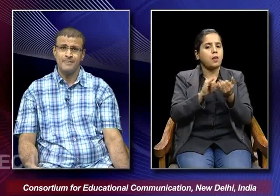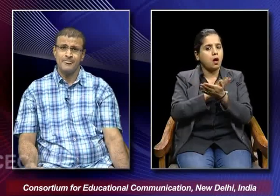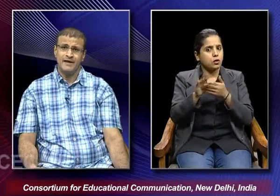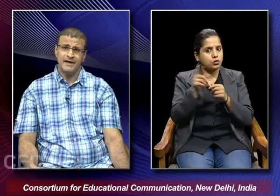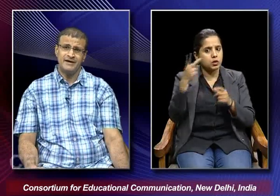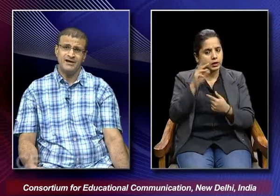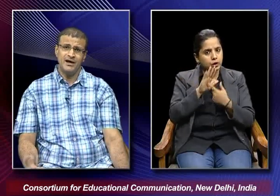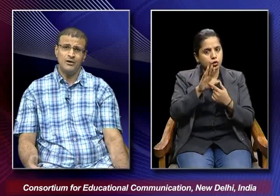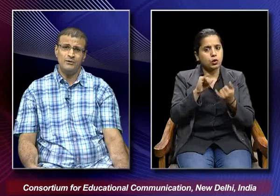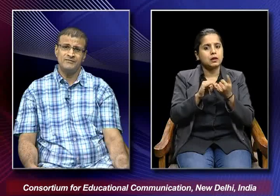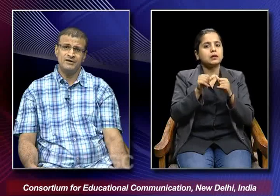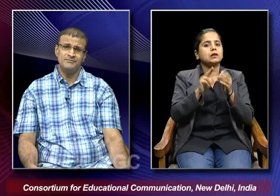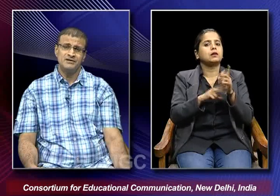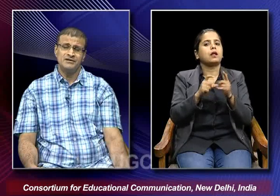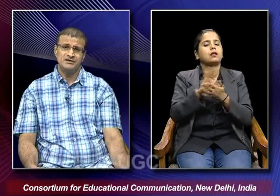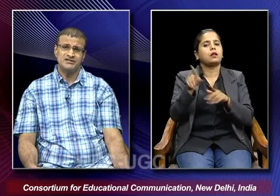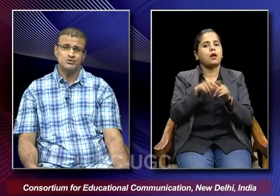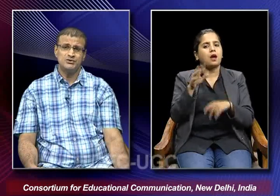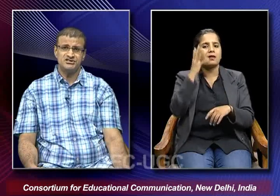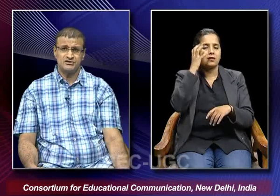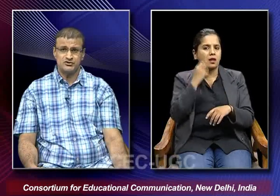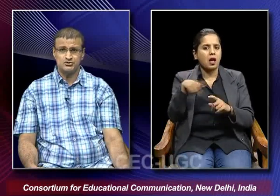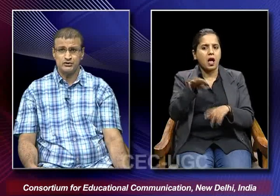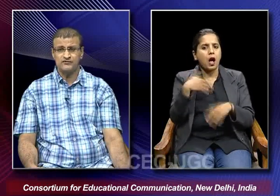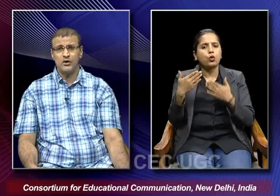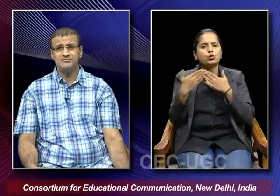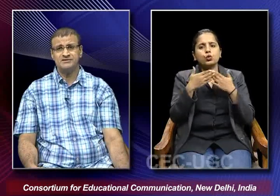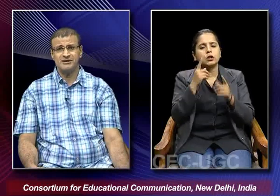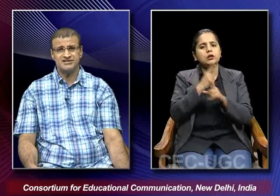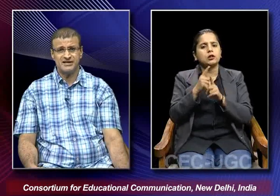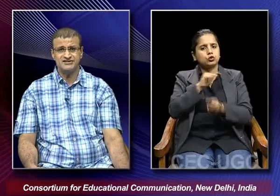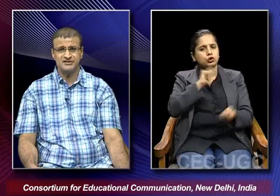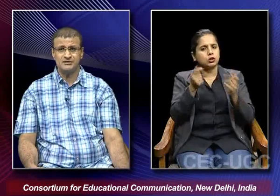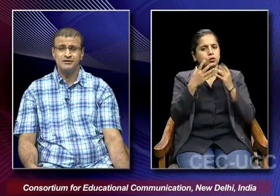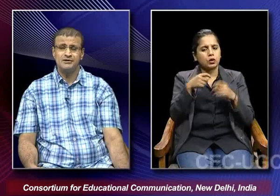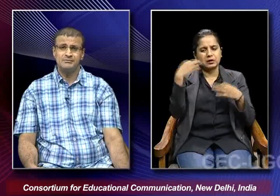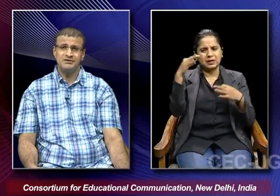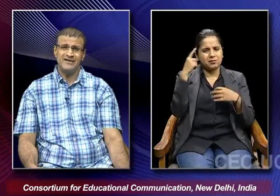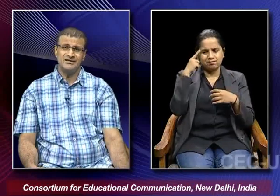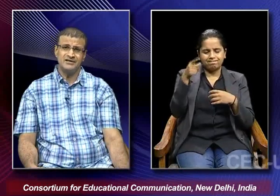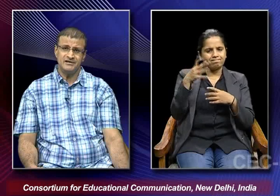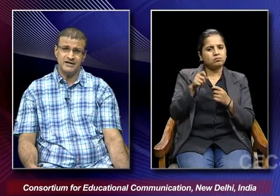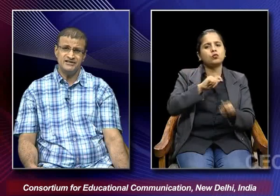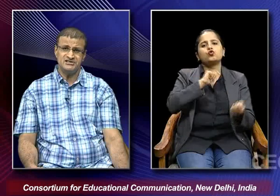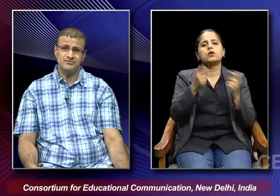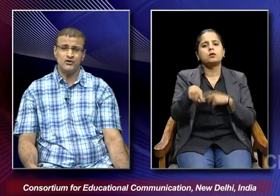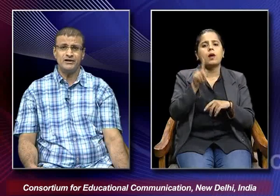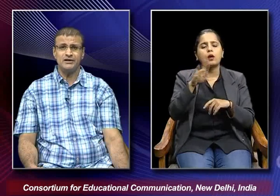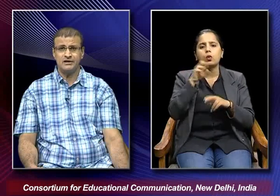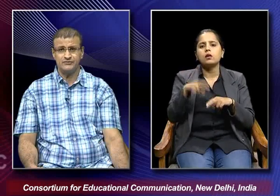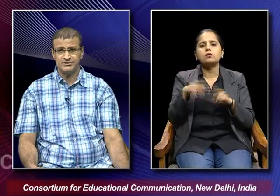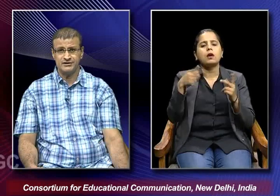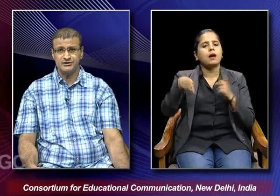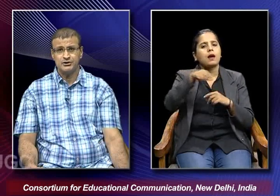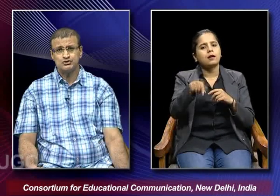and how the school teacher wants to reform the tamasha dancer but finally ends up falling